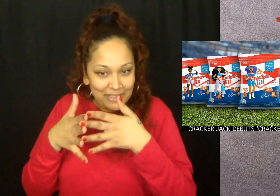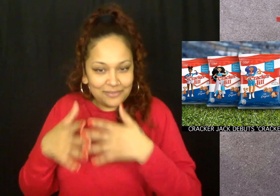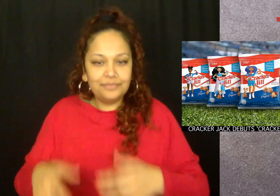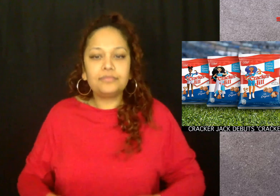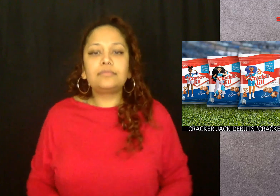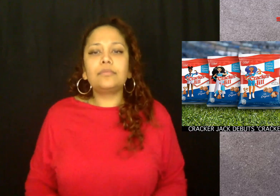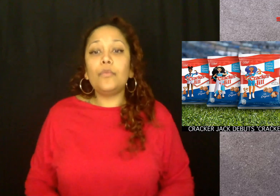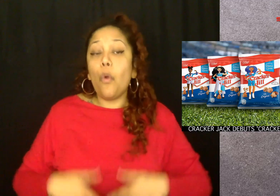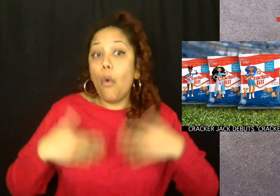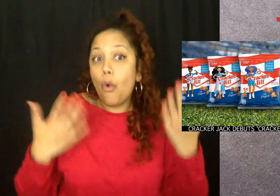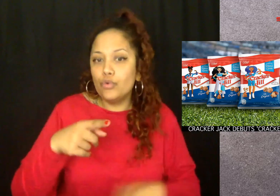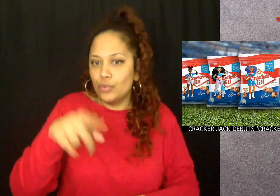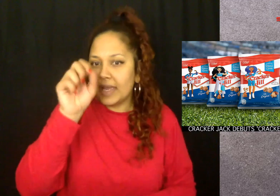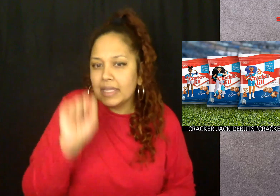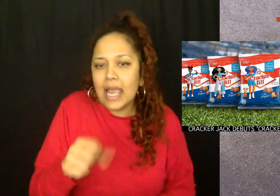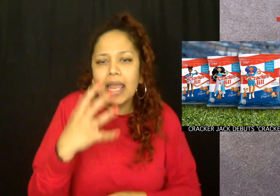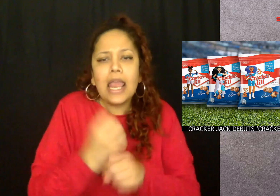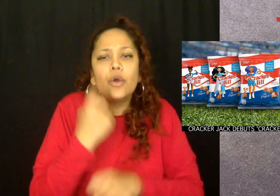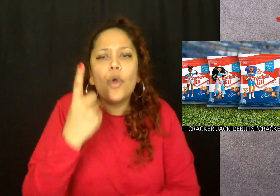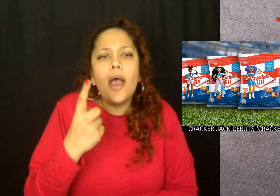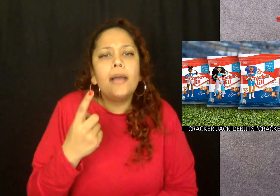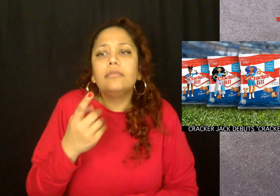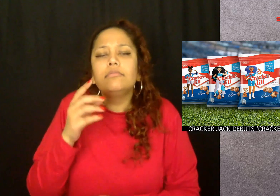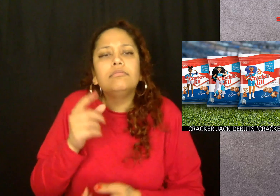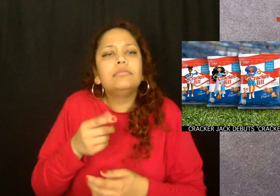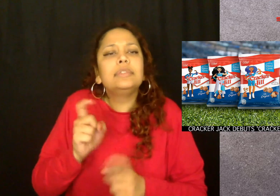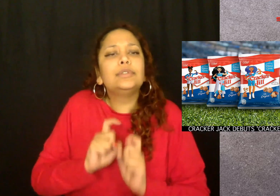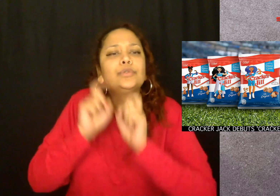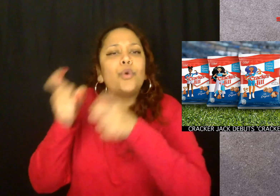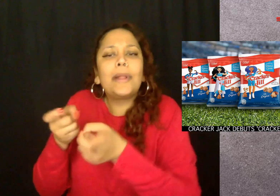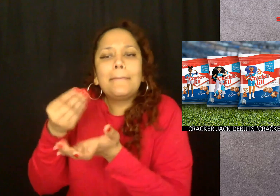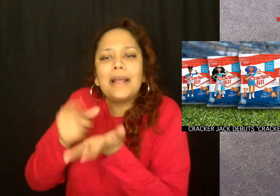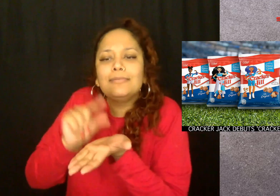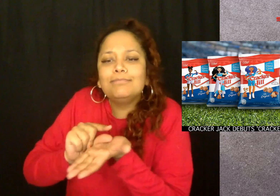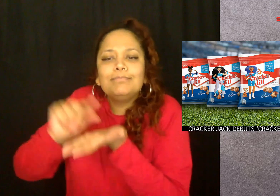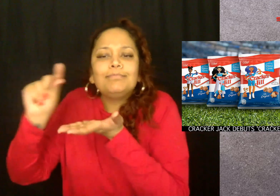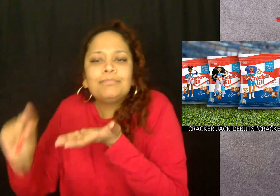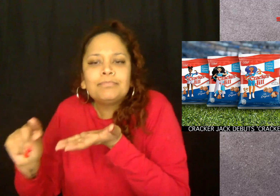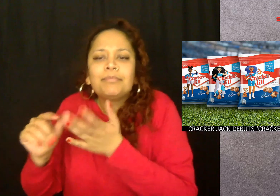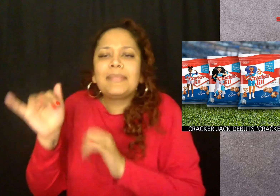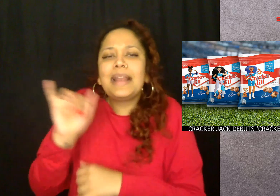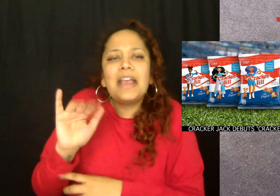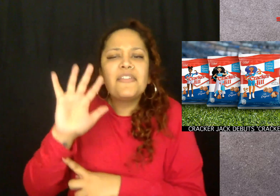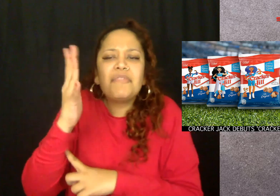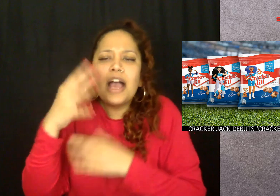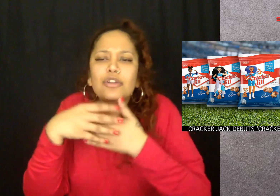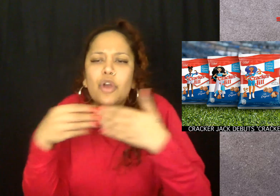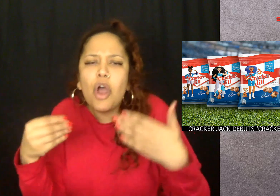Or, you can get one of them by making a donation of $5 or more